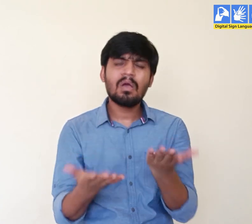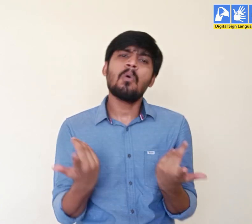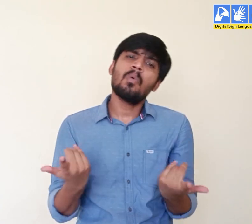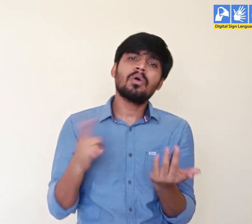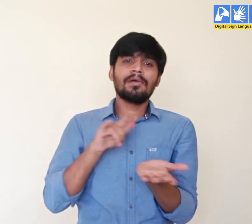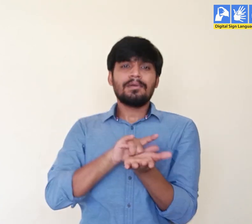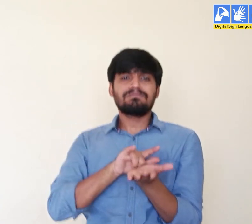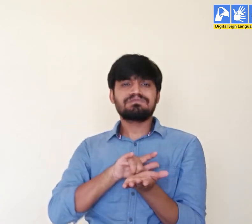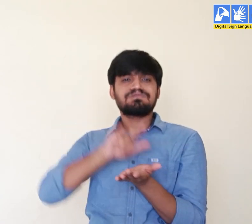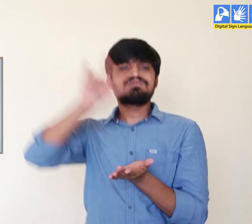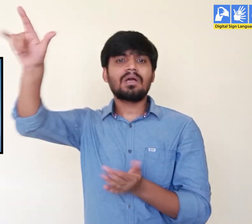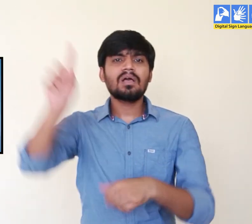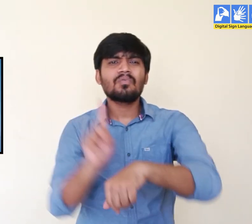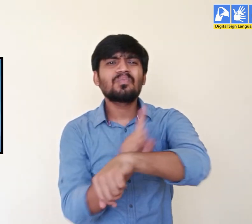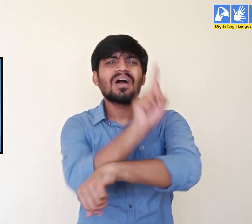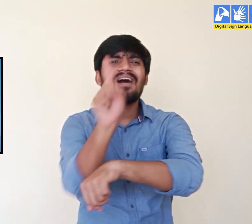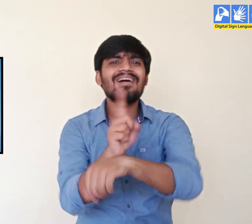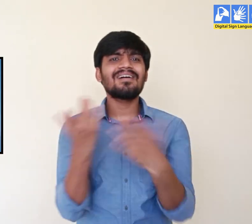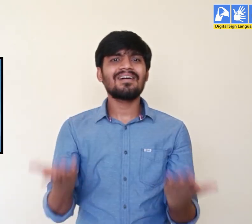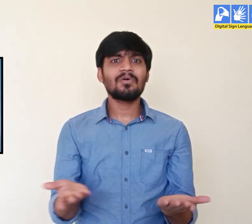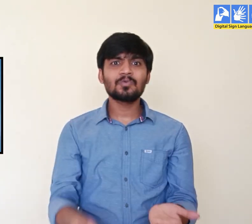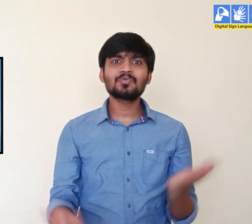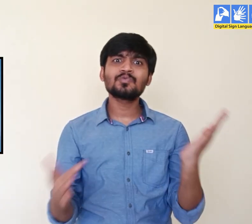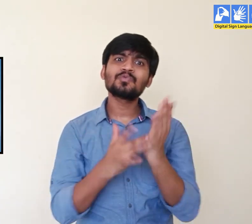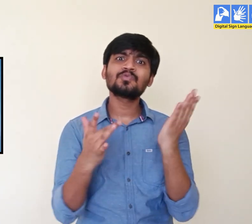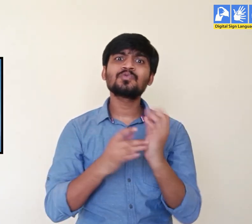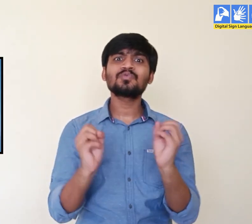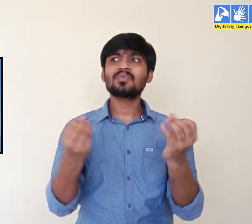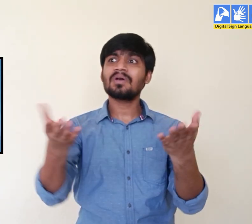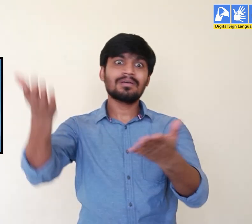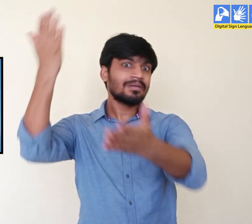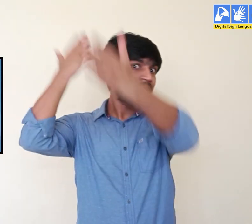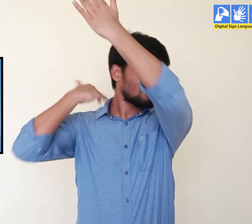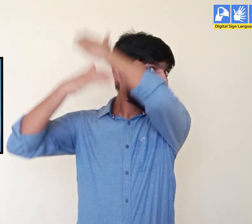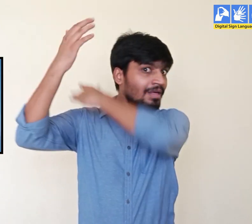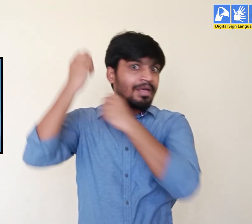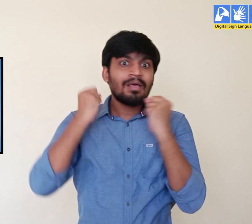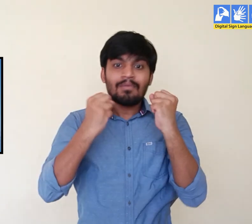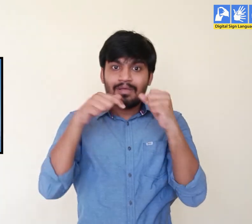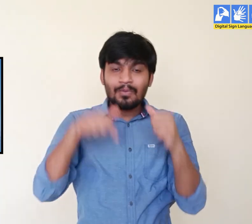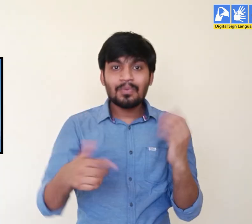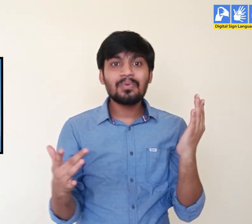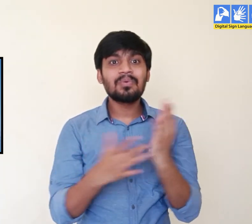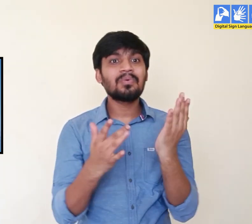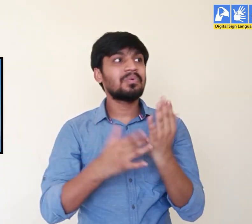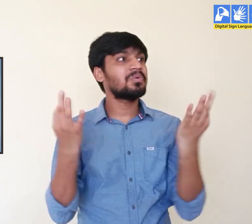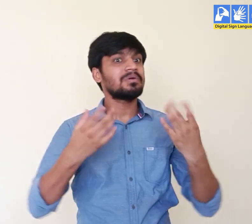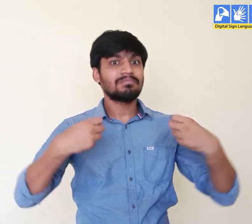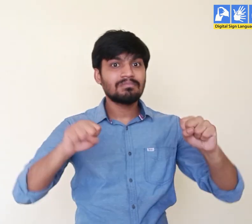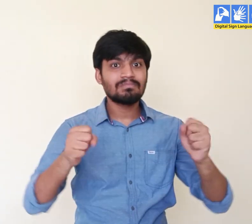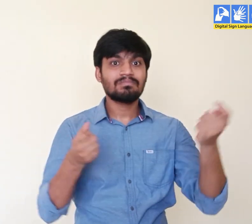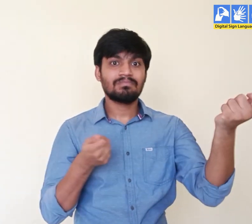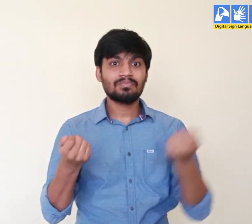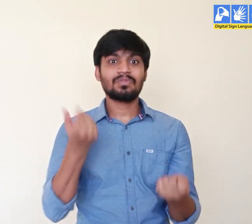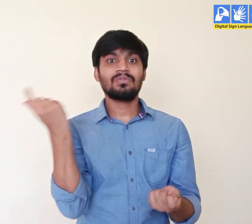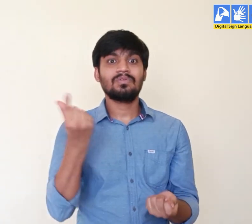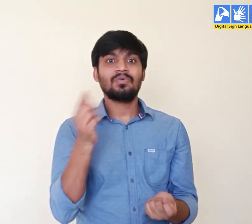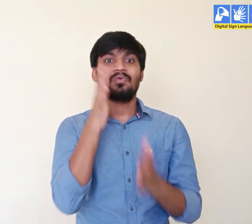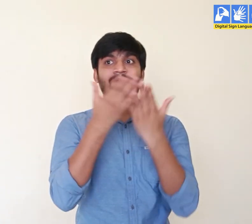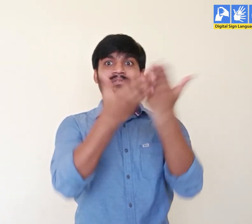Now we have trains and airplanes. A flight just takes 1 hour. Earlier it was difficult to have such short travel time. But now it